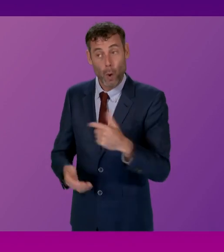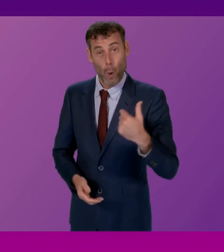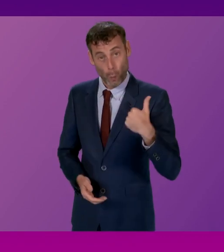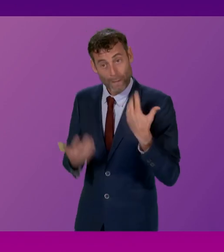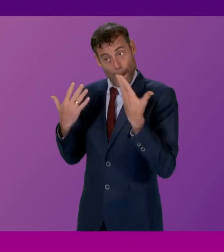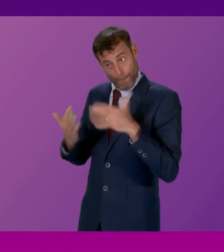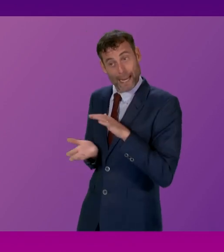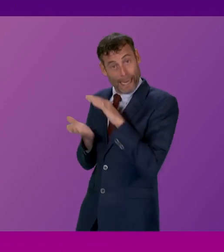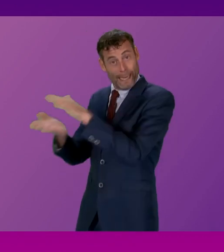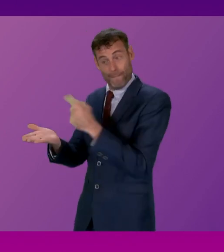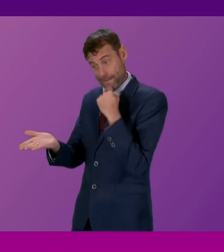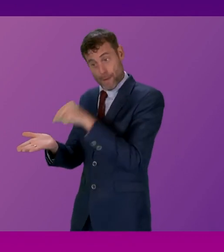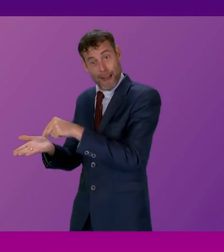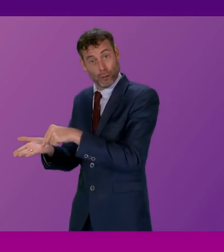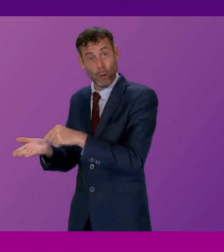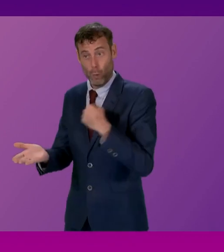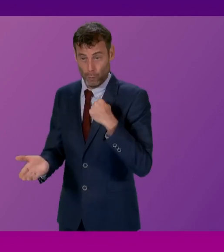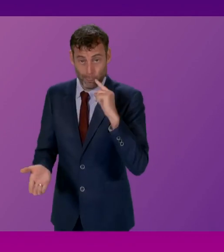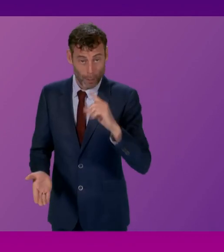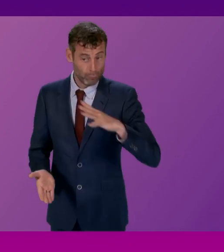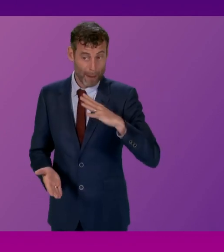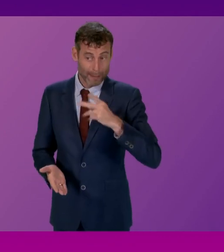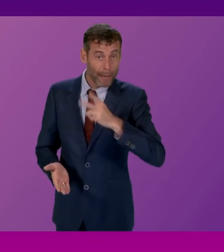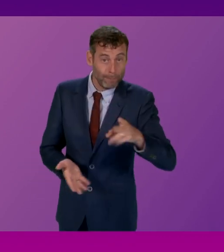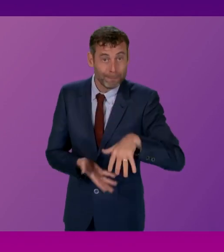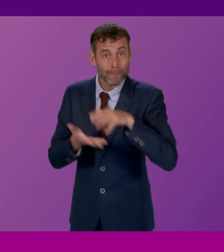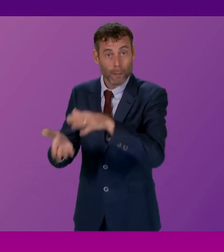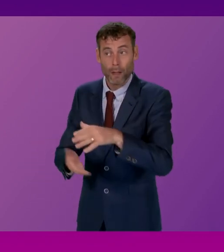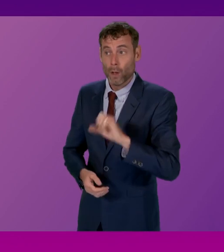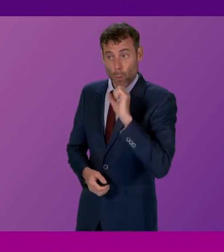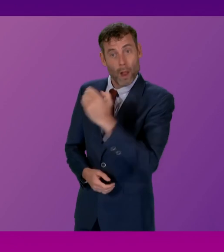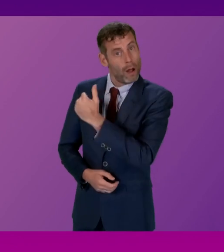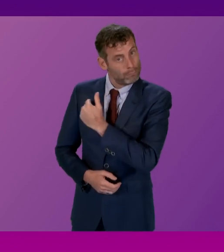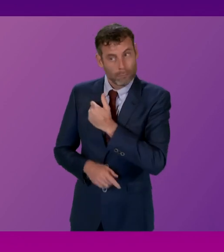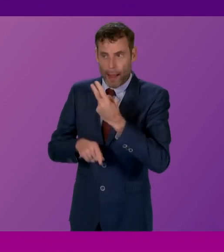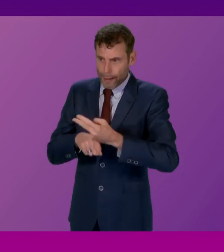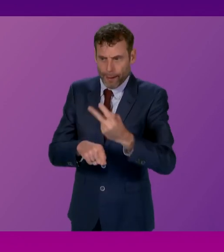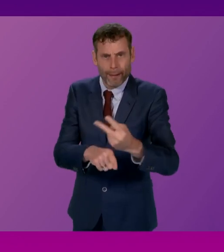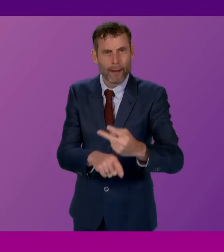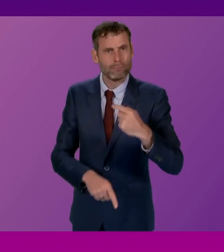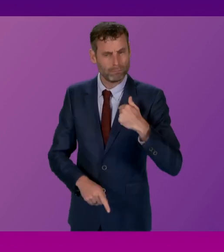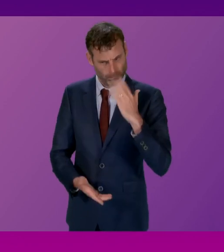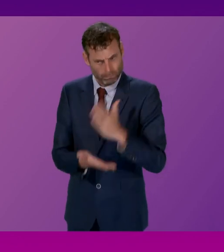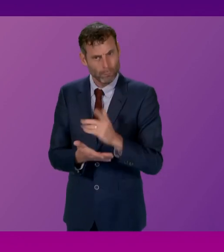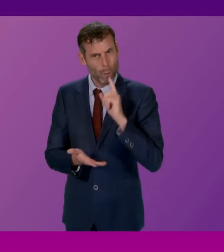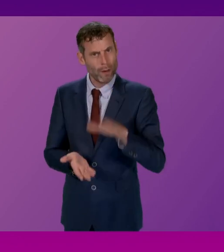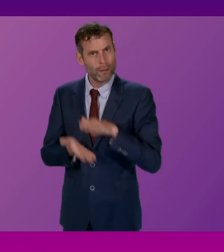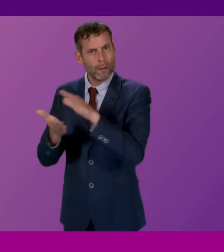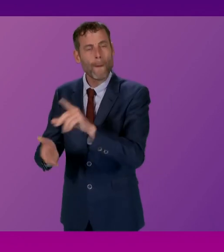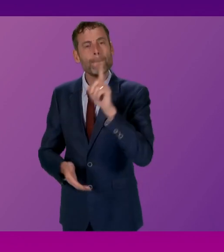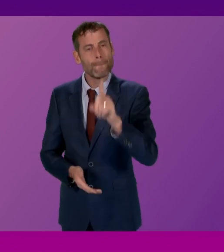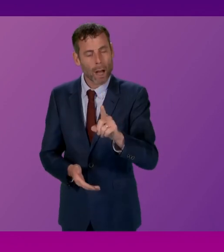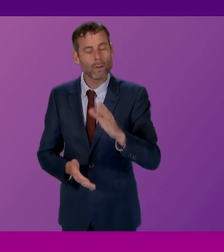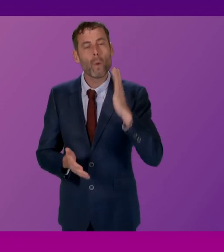handed over relevant material. There are some messages that we're going to continue to provide, but they have to go through